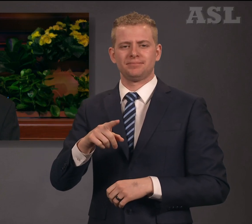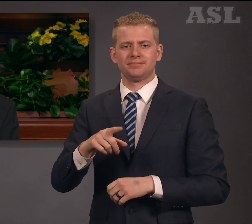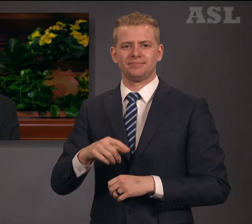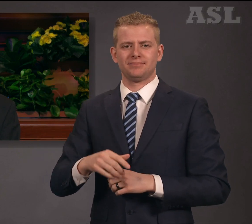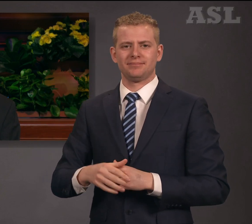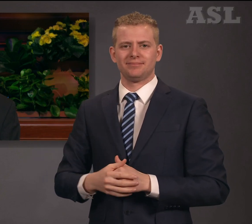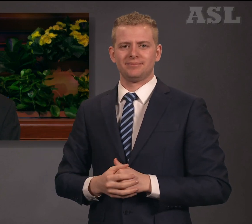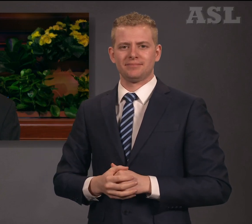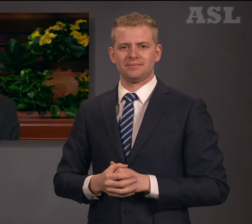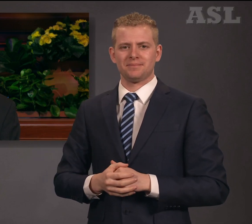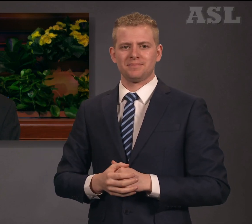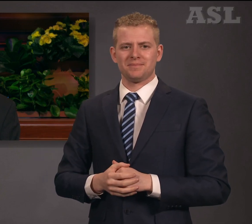express my love to you.